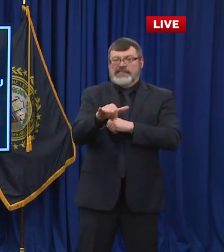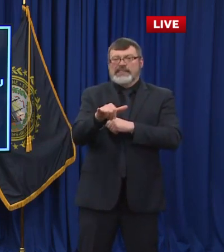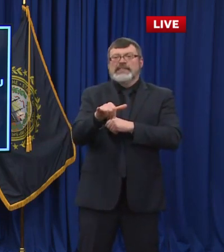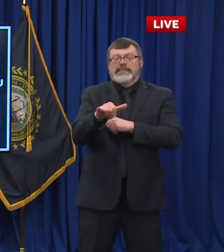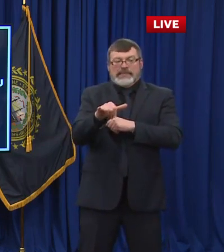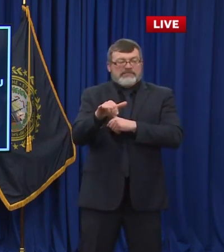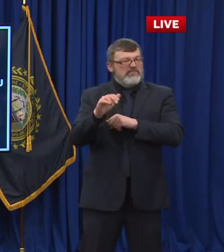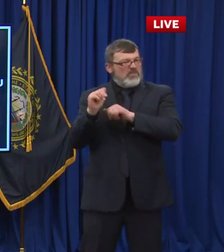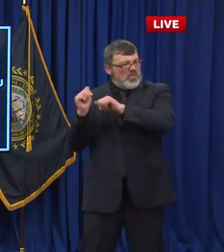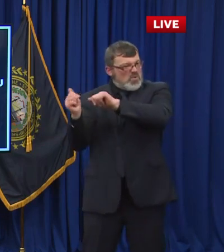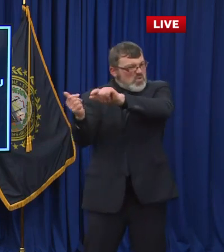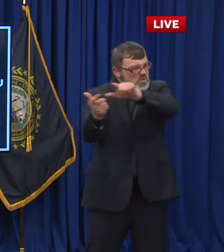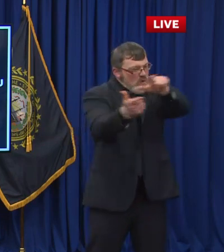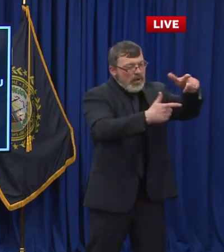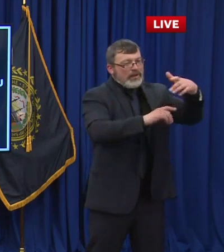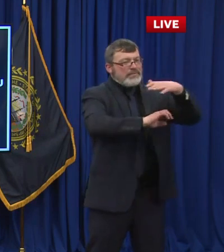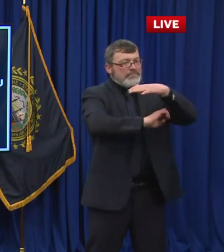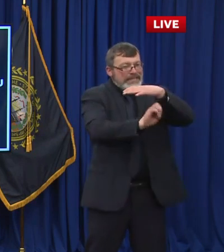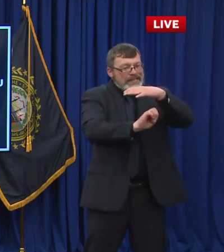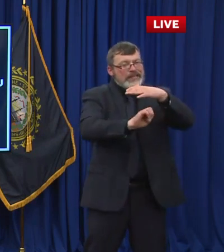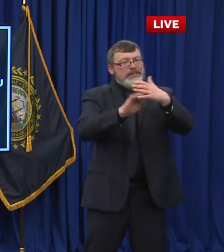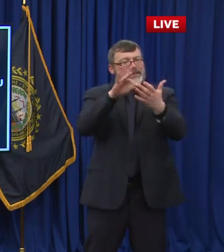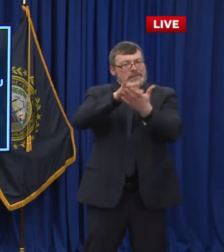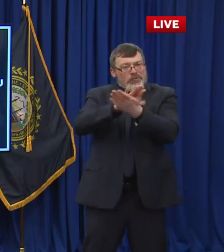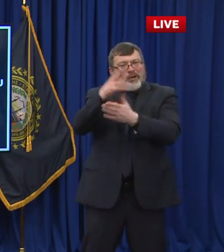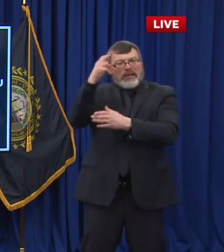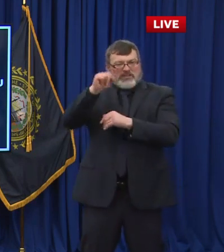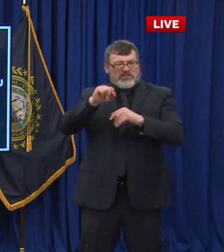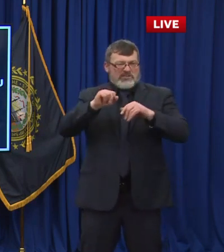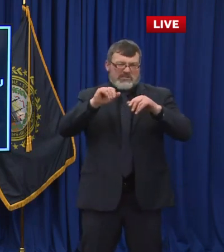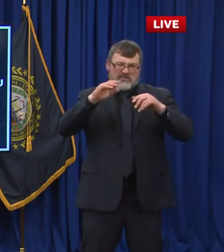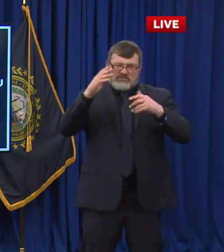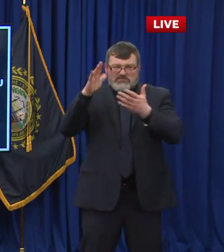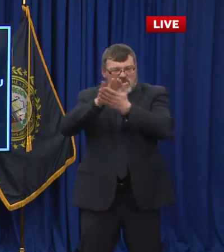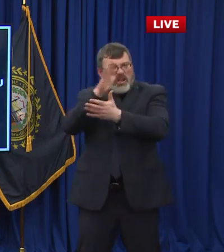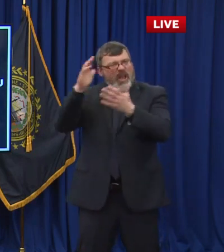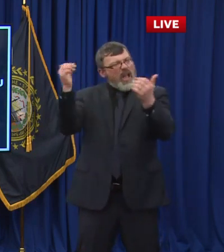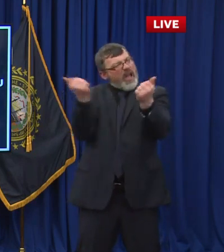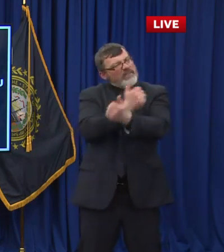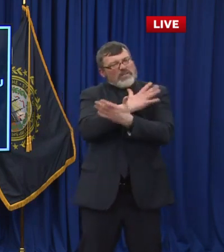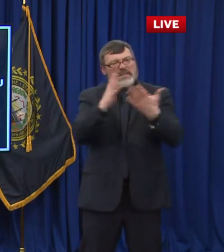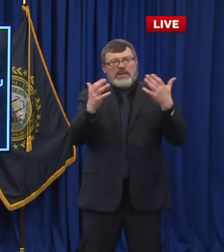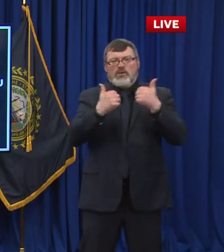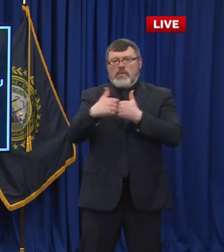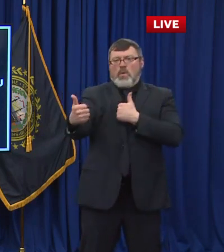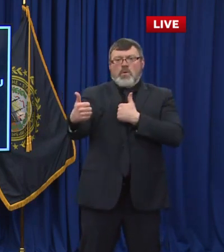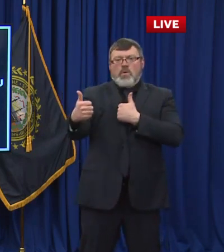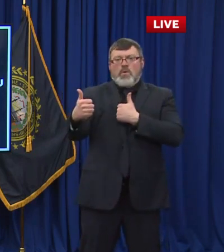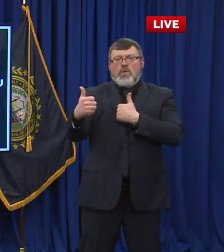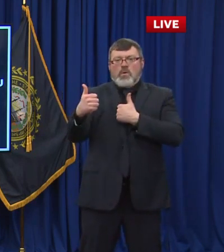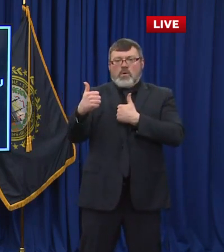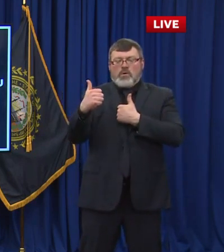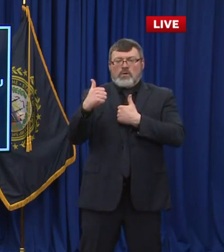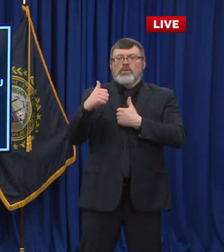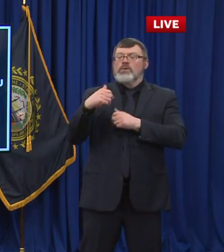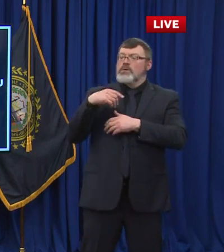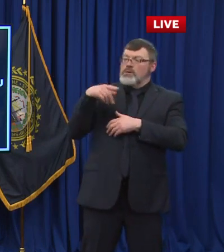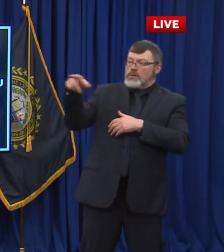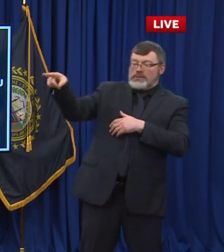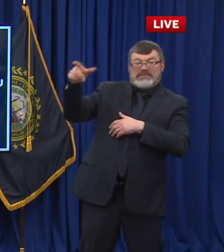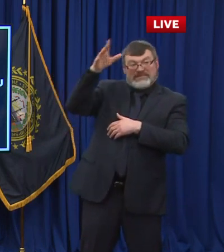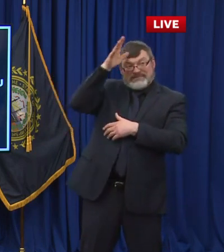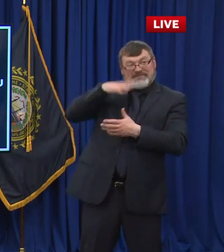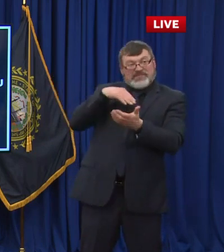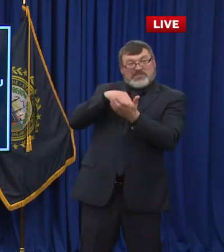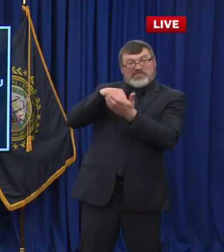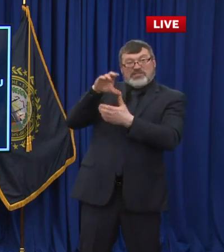team created a great set of guidance documents that allowed schools some flexibility, knowing that every school is a little bit different so that they could come back to fully in